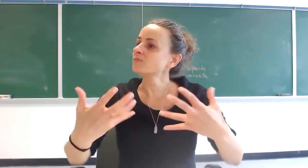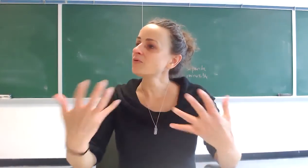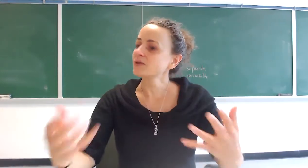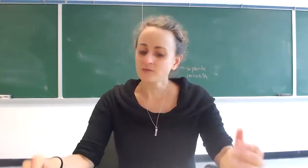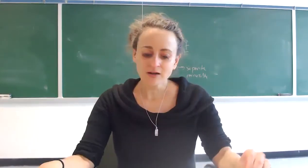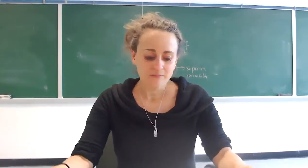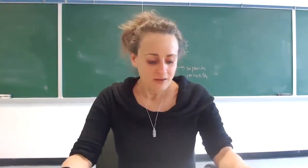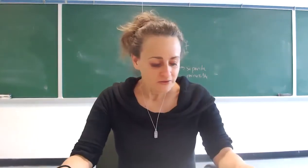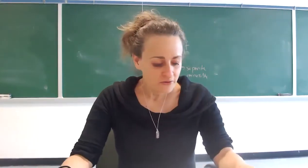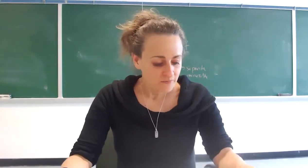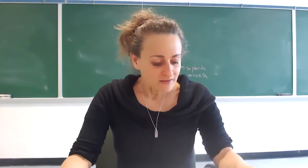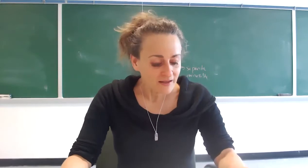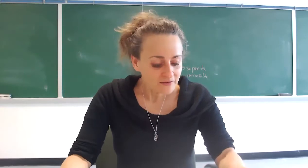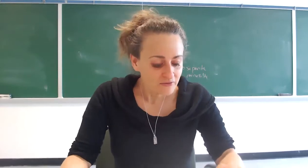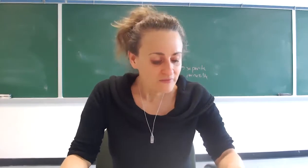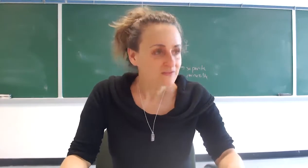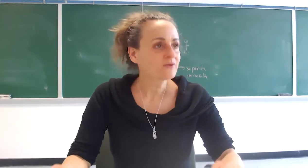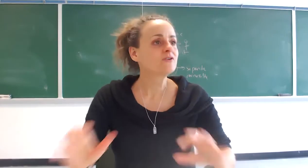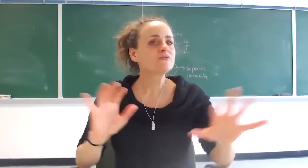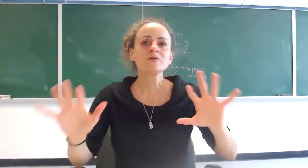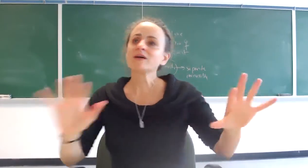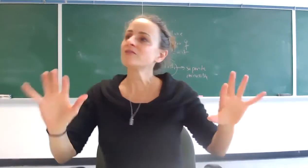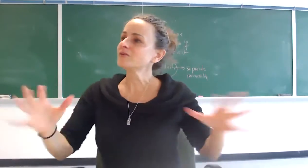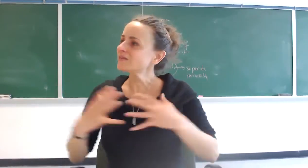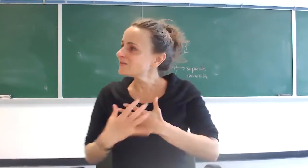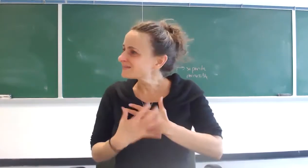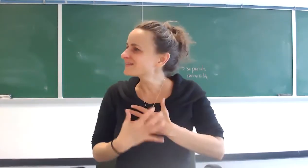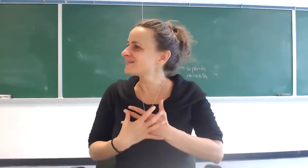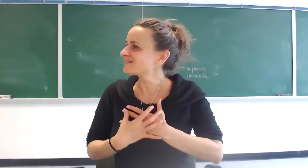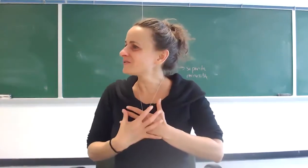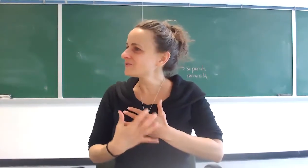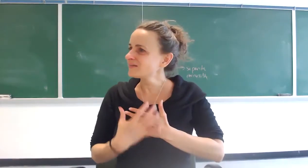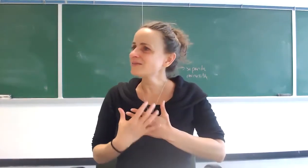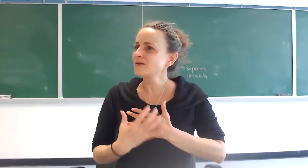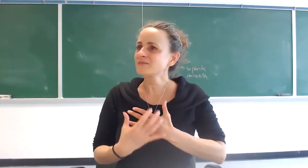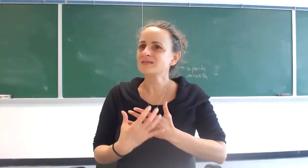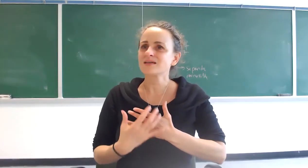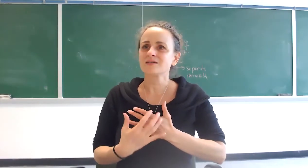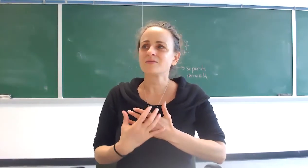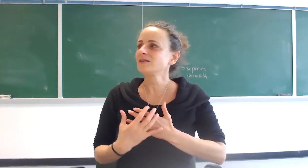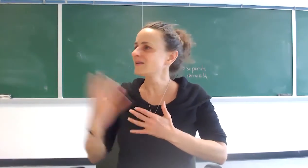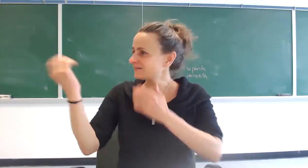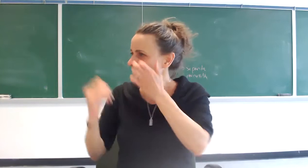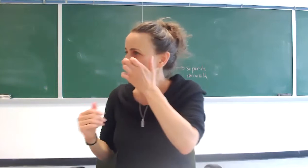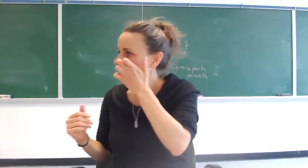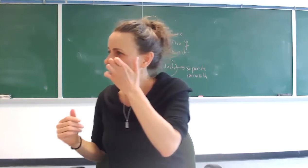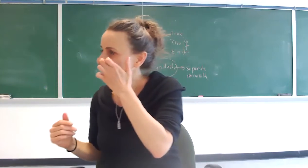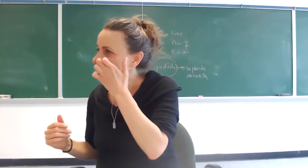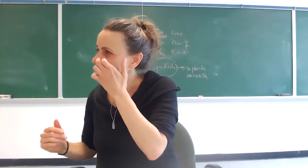point right so that's the first thing so are you following how there is how this exists are you sensing what i'm saying right yes so